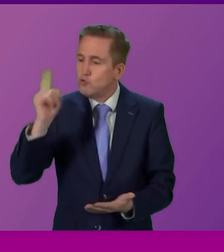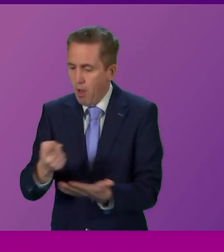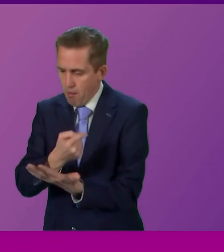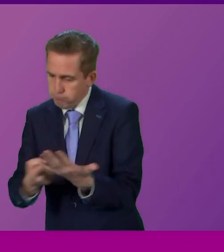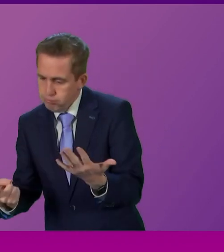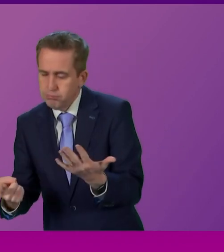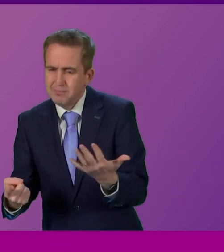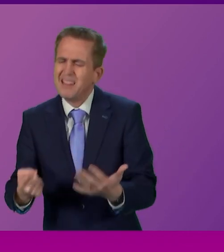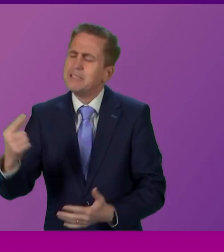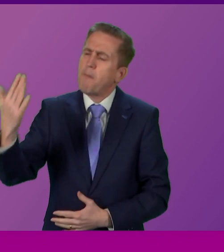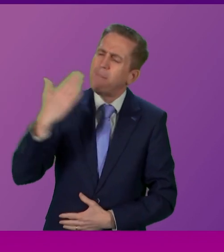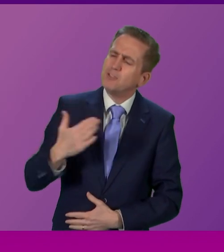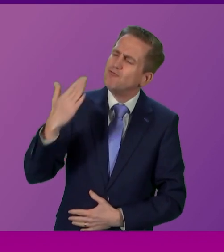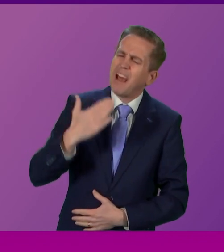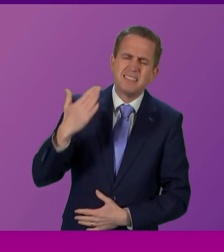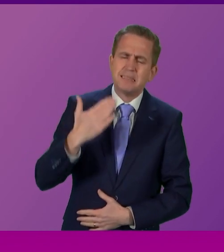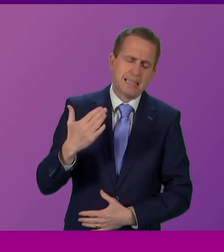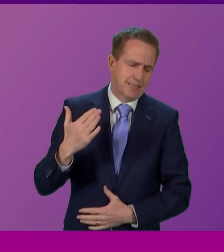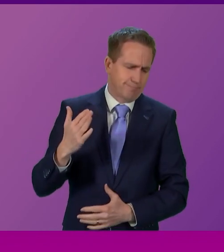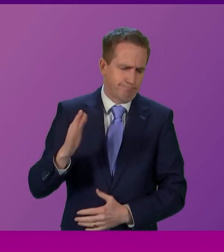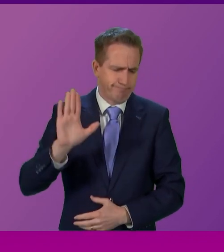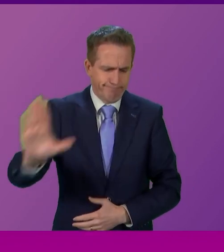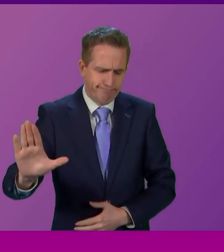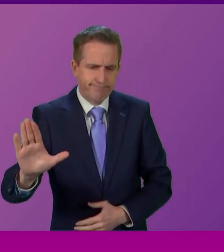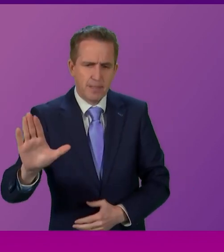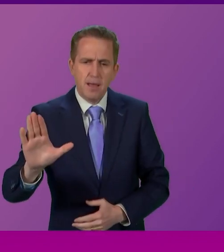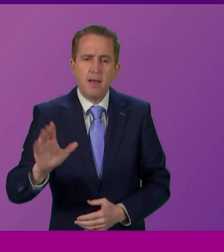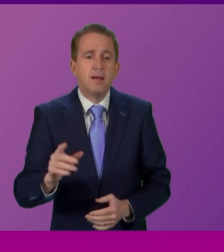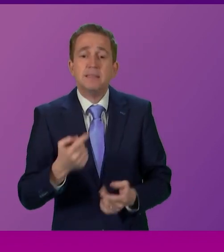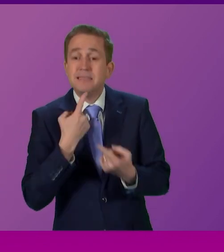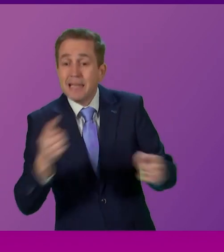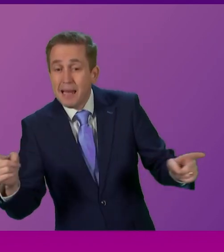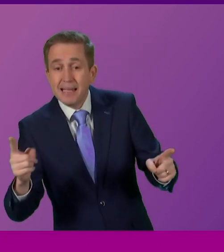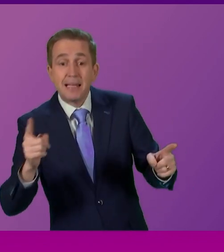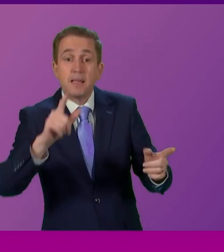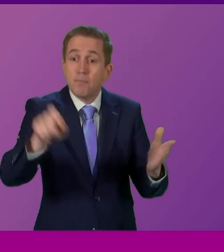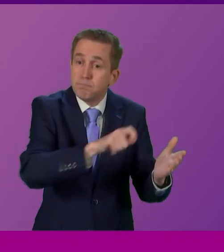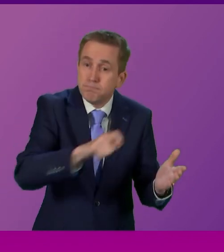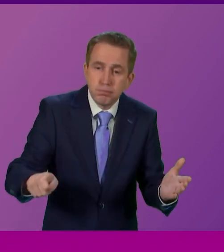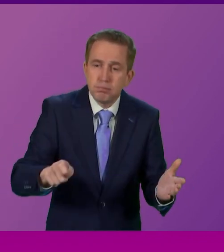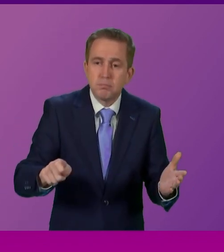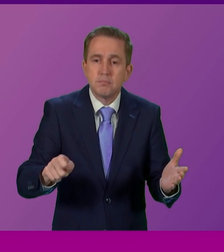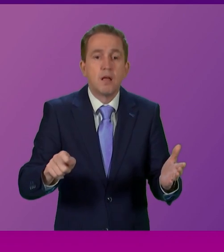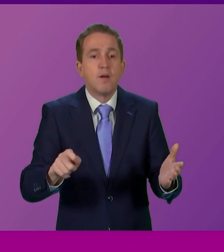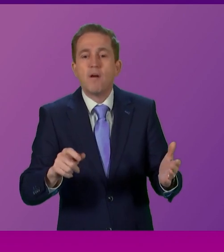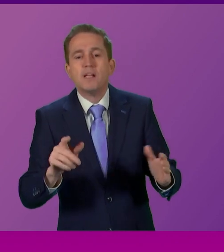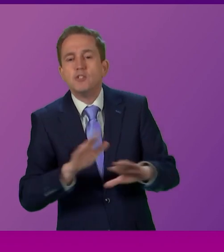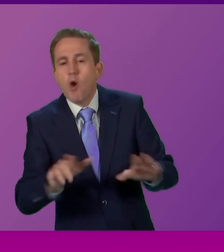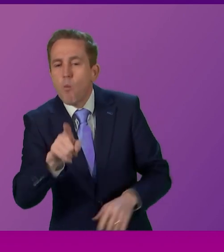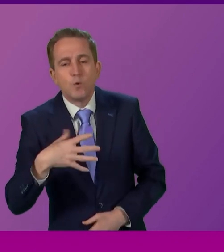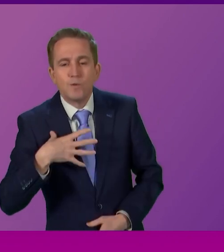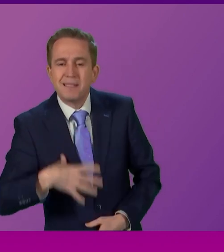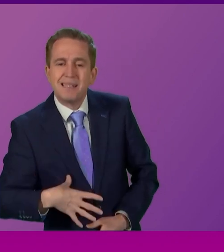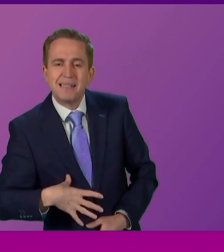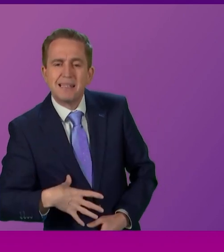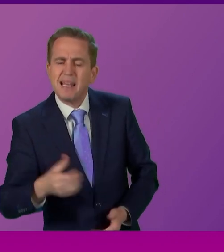can't bear. It is condescending to tell the electric that what they voted for might not be what they need. It